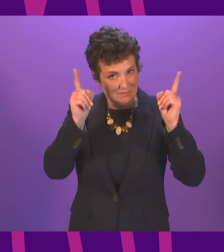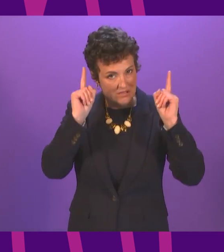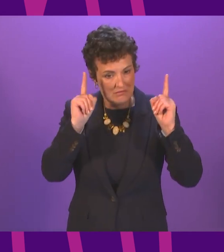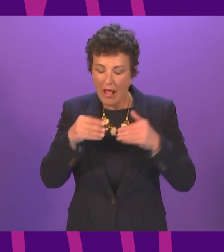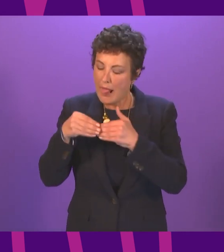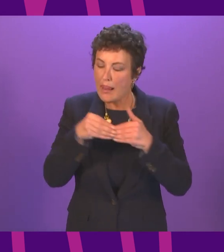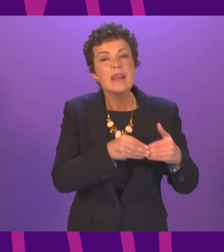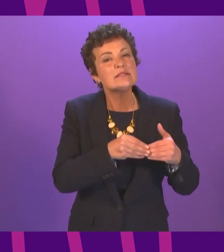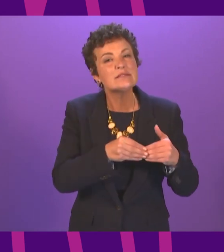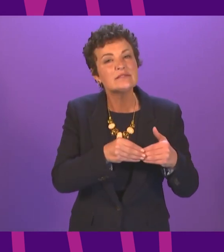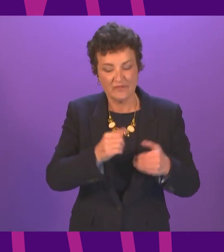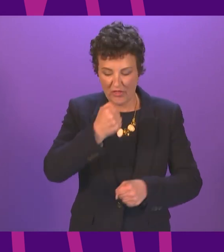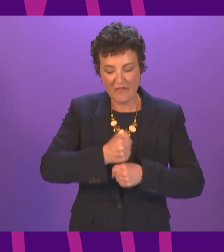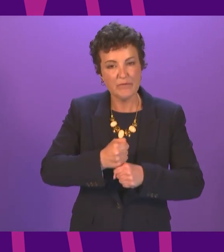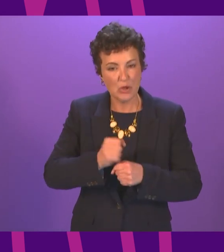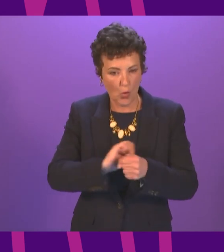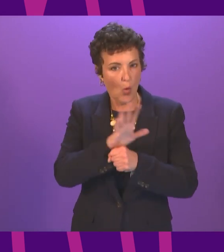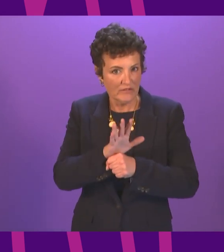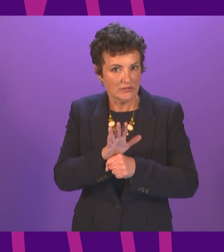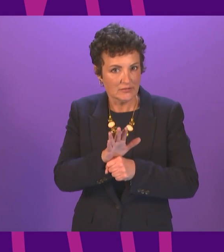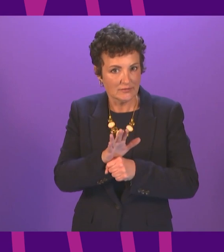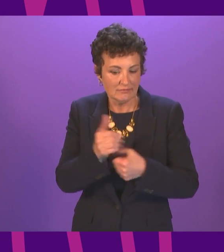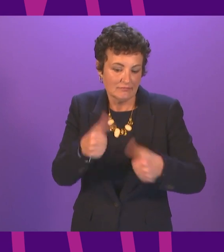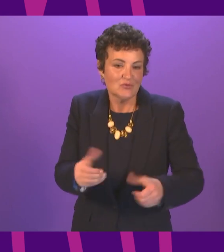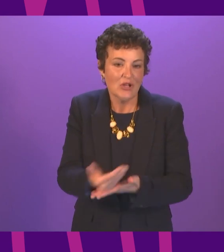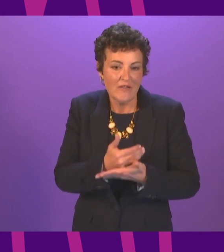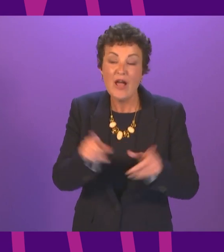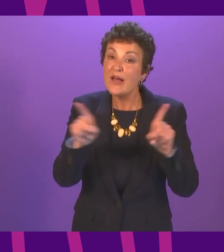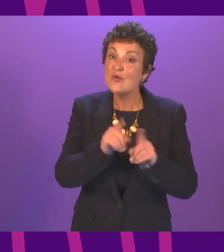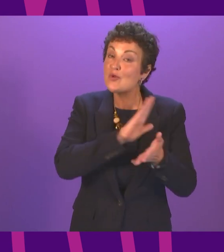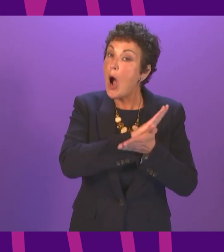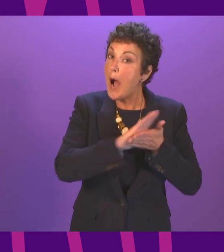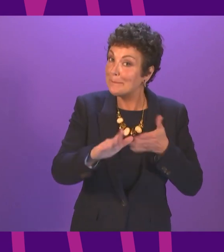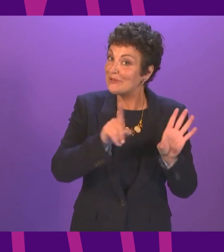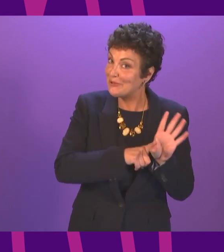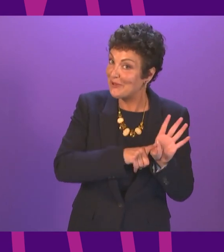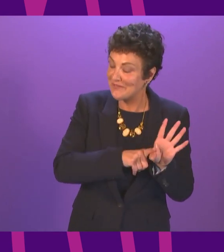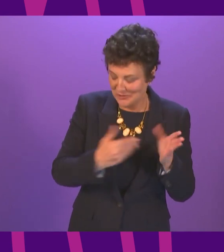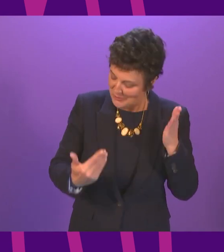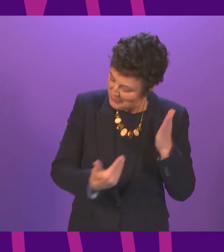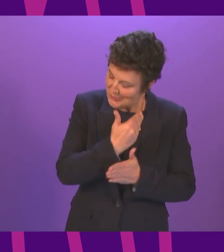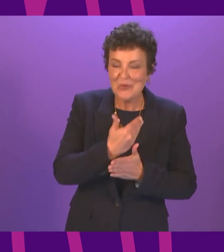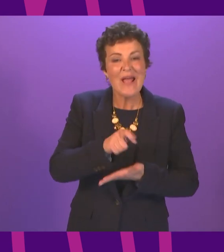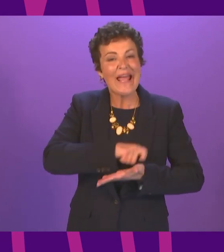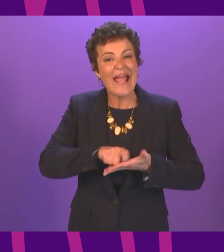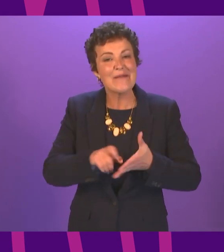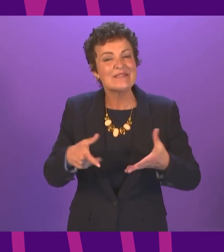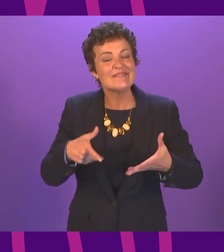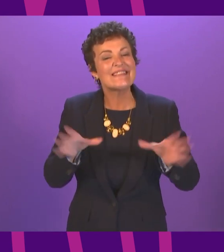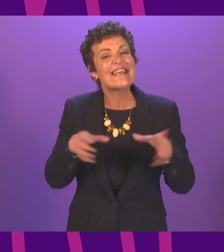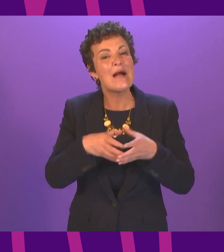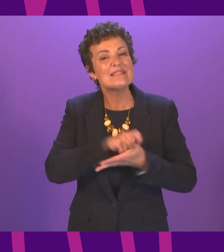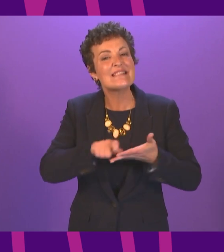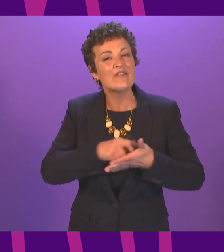the Government on Covid recovery? And as he is also on the front bench, welcome Hamza Youssef to his new role as Cabinet Secretary for Health, and we will be hearing from him